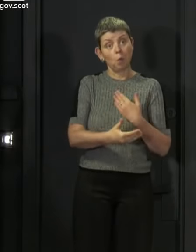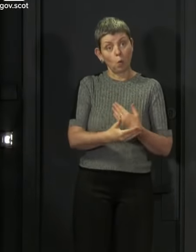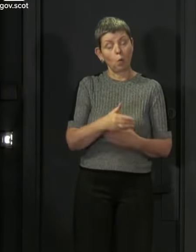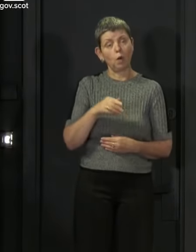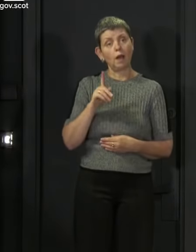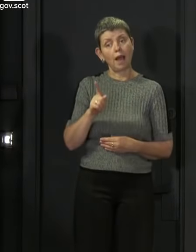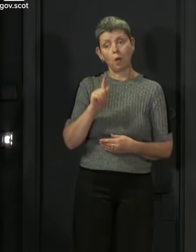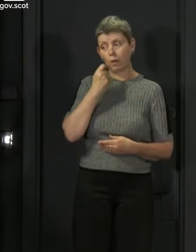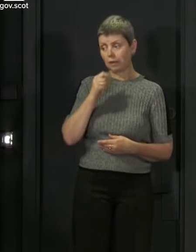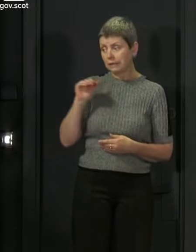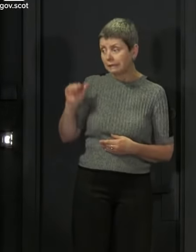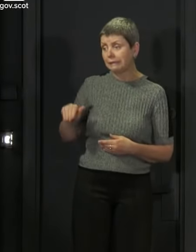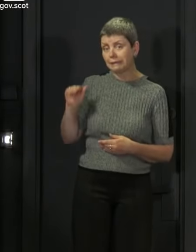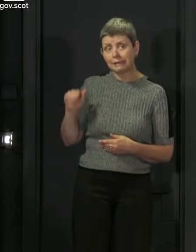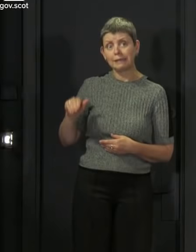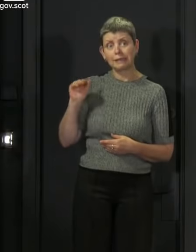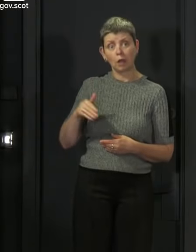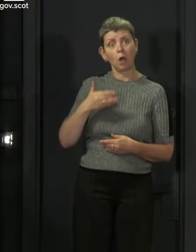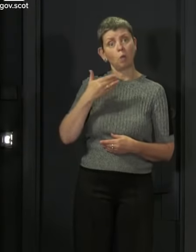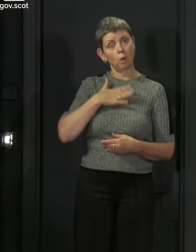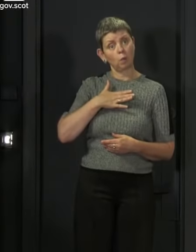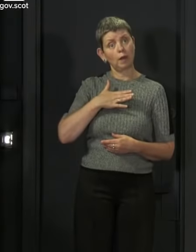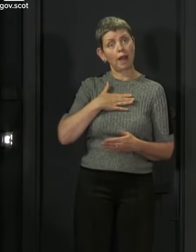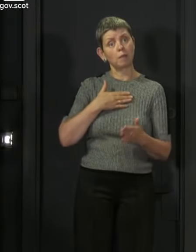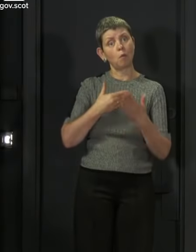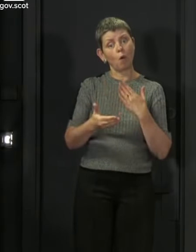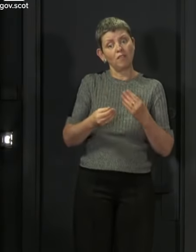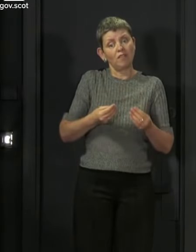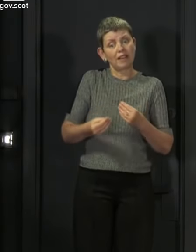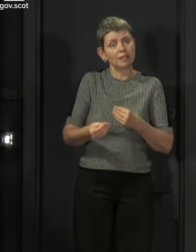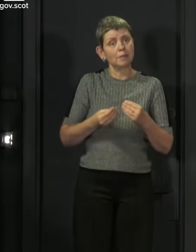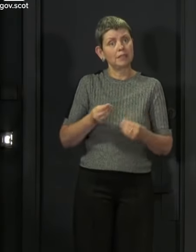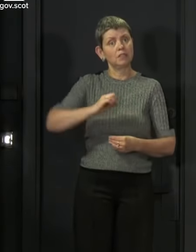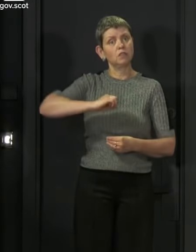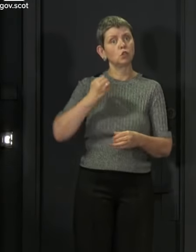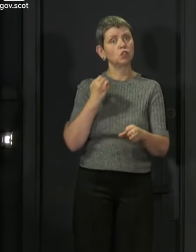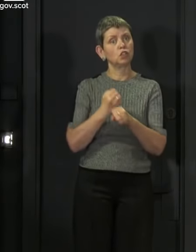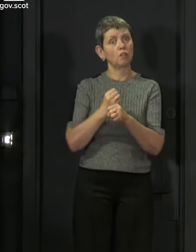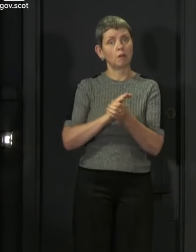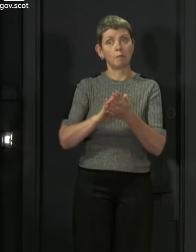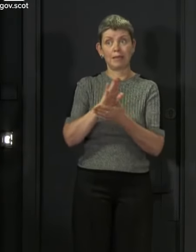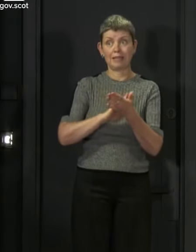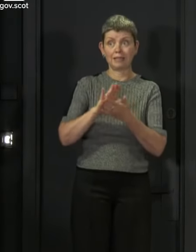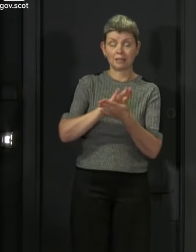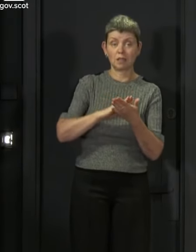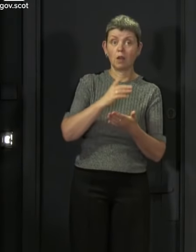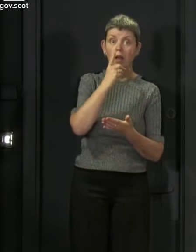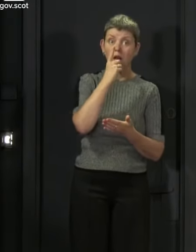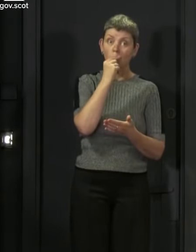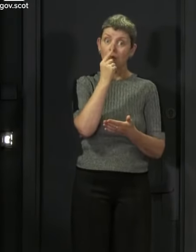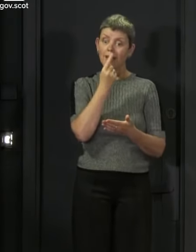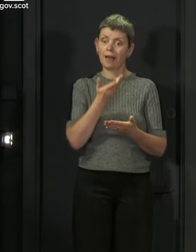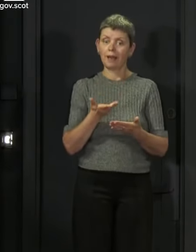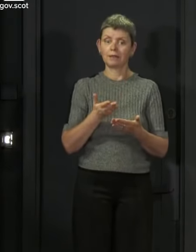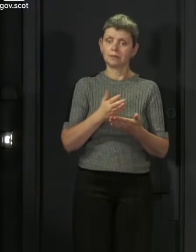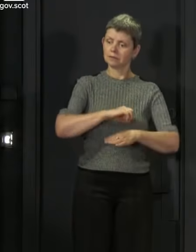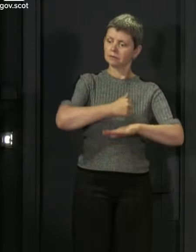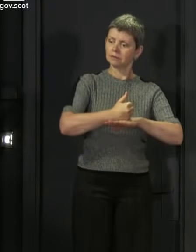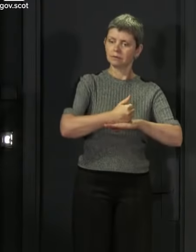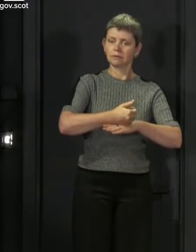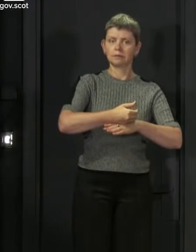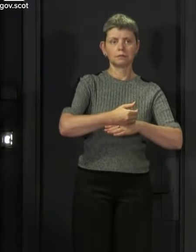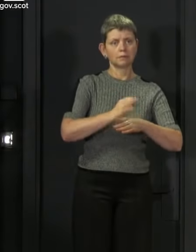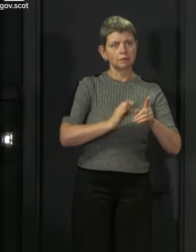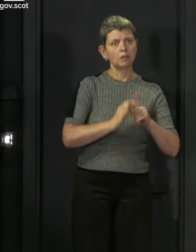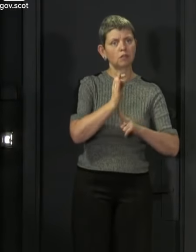will continue to argue for as much flexibility for the Scottish Government for us also to play our part in the economic recovery and I hope we